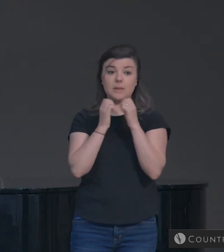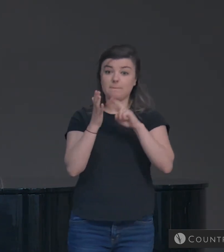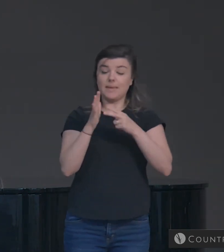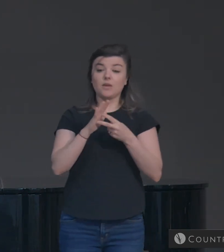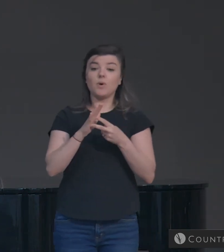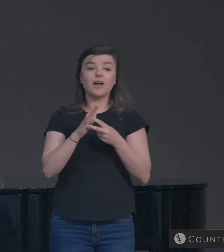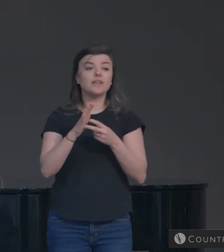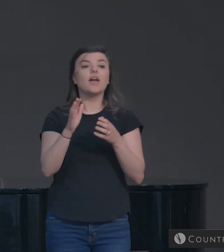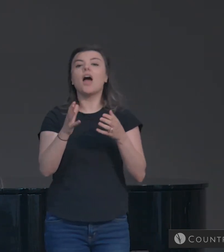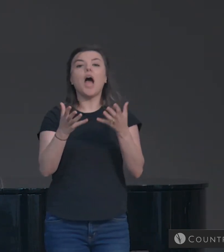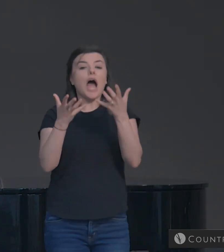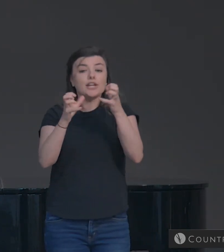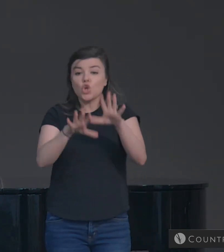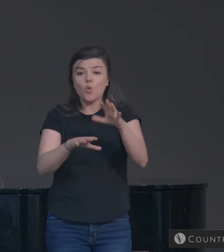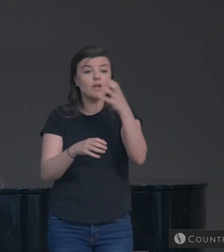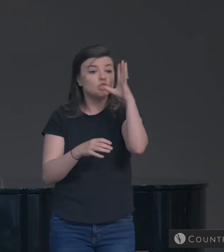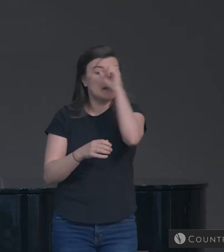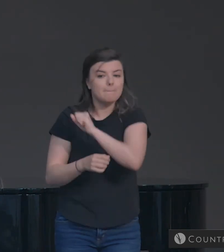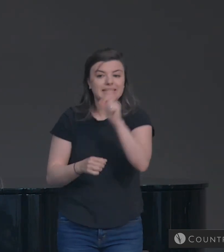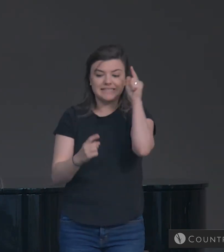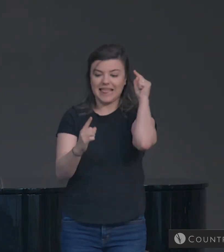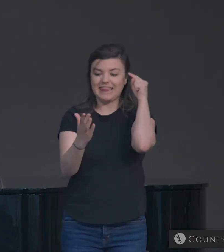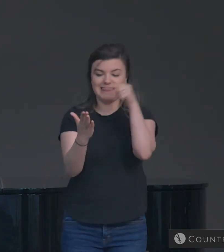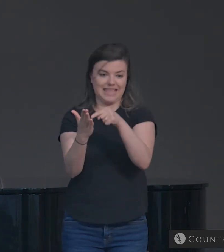I do not want you to miss this.